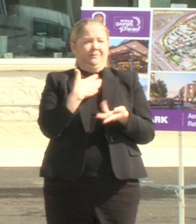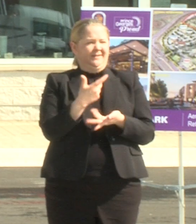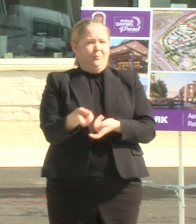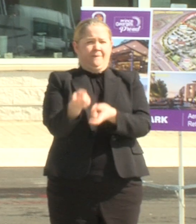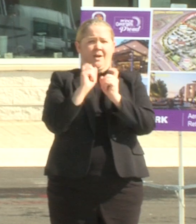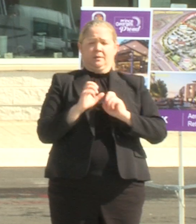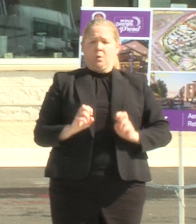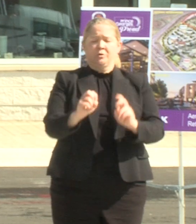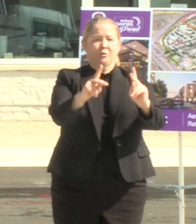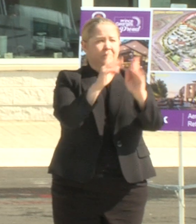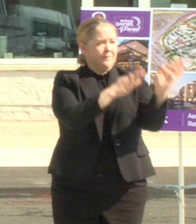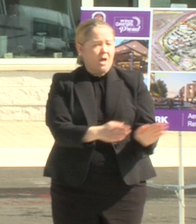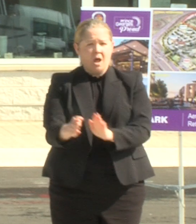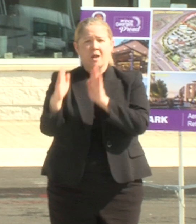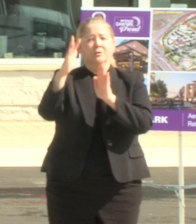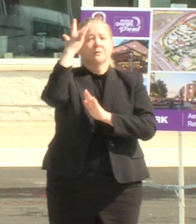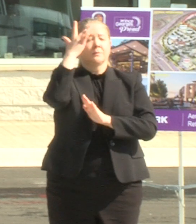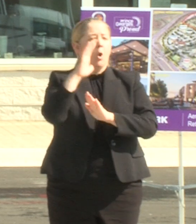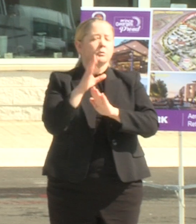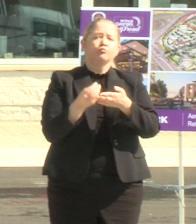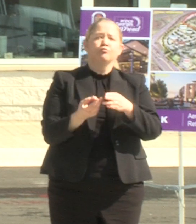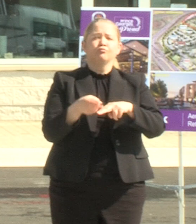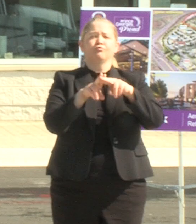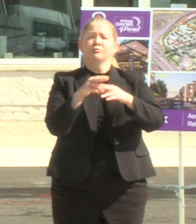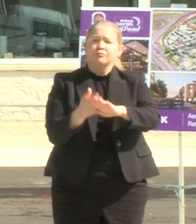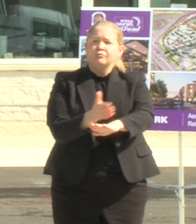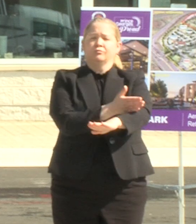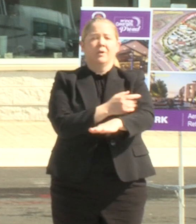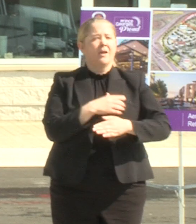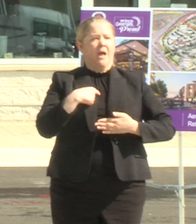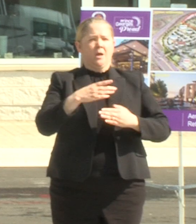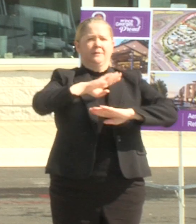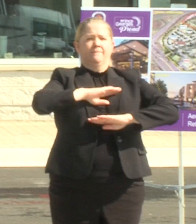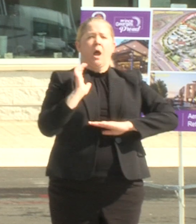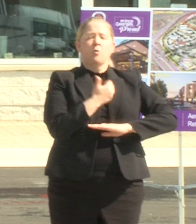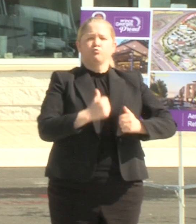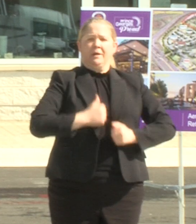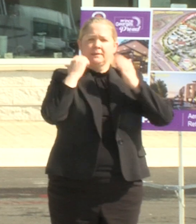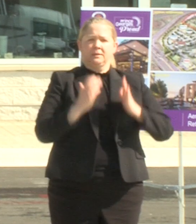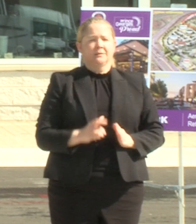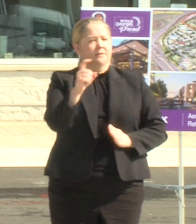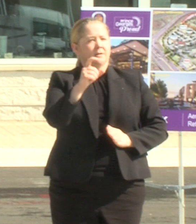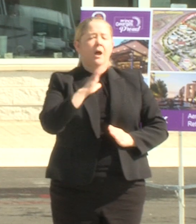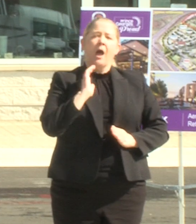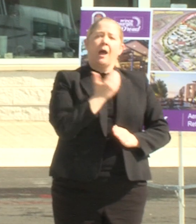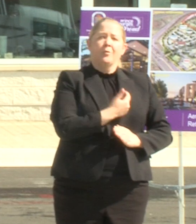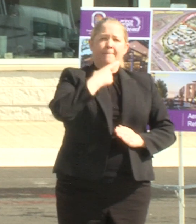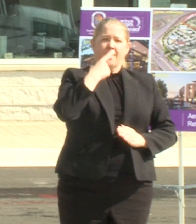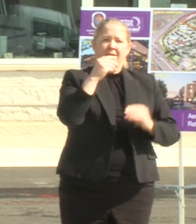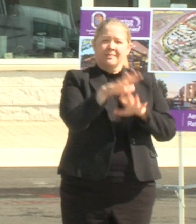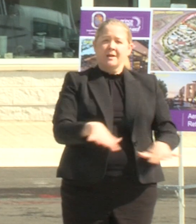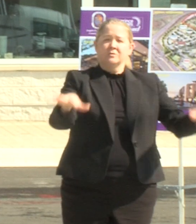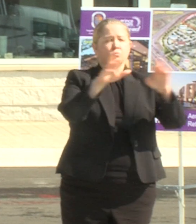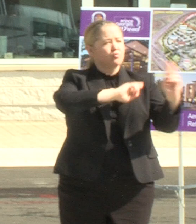and prioritize smart growth that meets our residents needs our public land is ready for public private partnerships